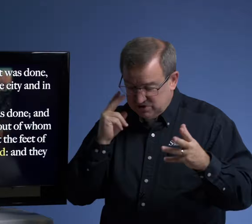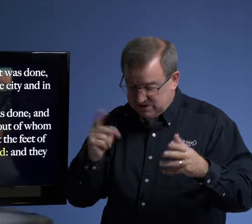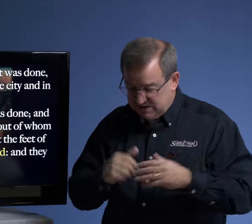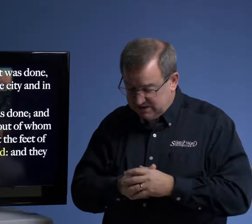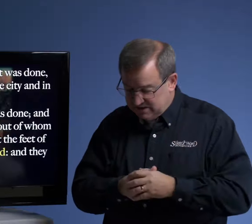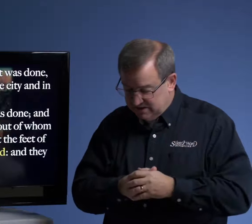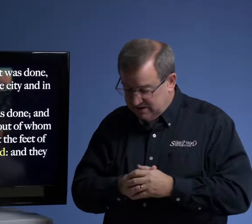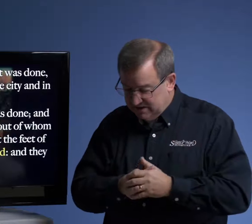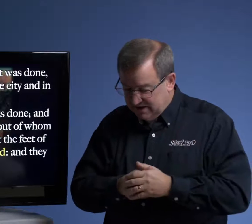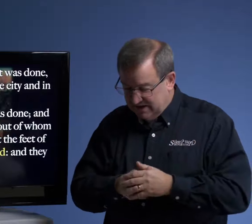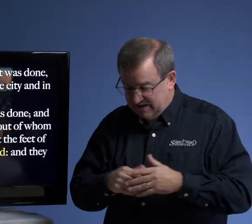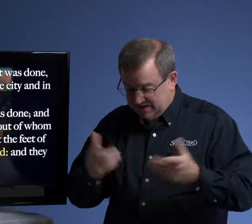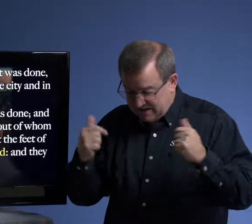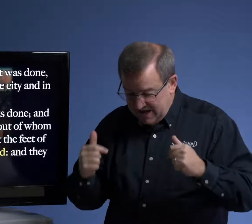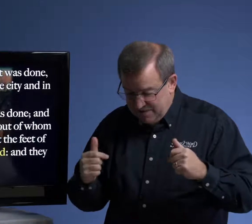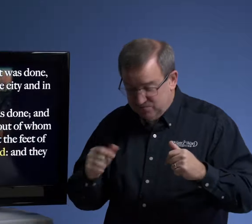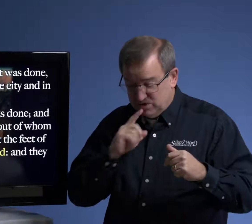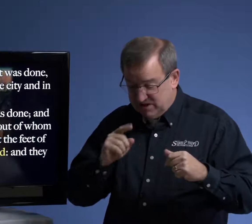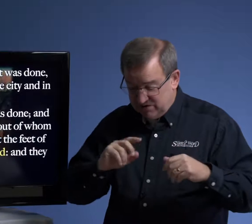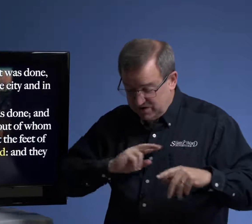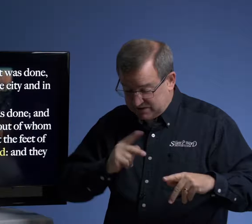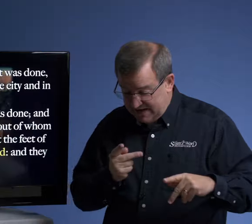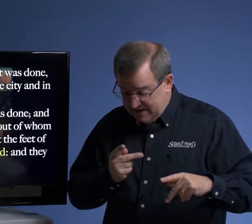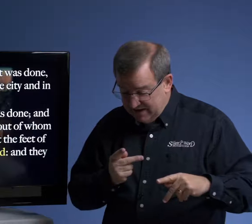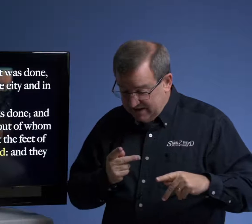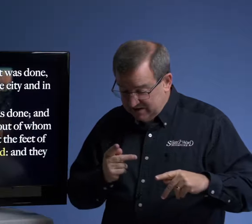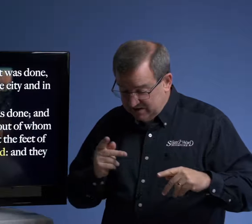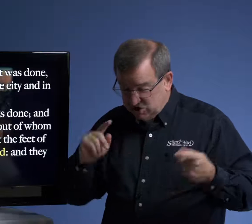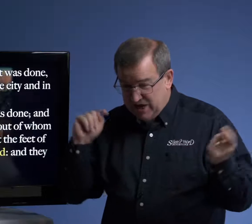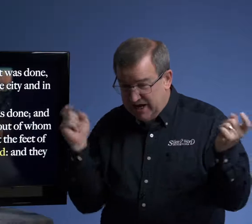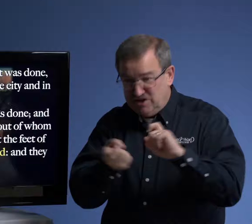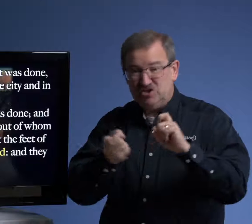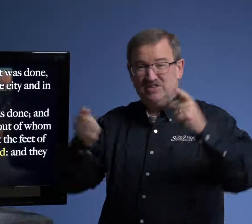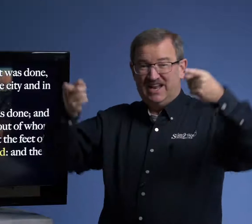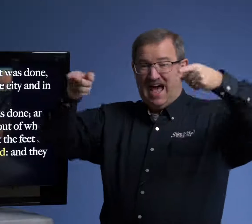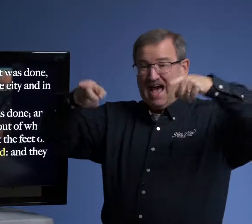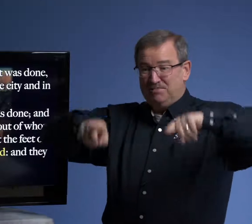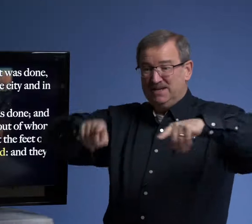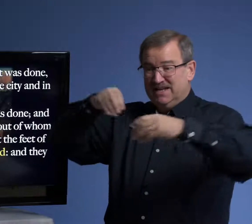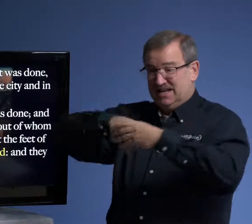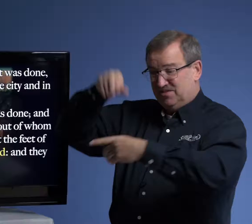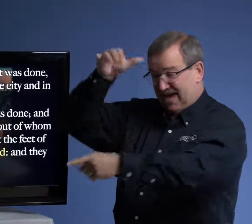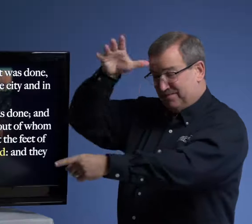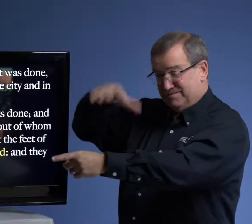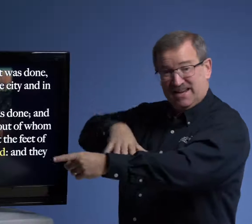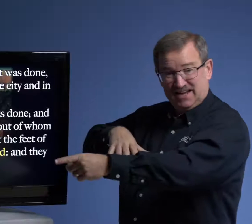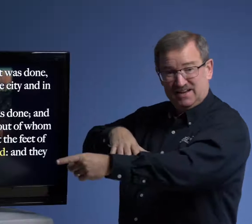you to see this. Uh, they came, really, they were upset. The change that happened in that man